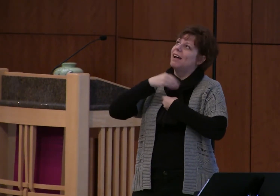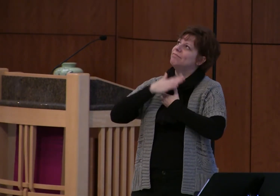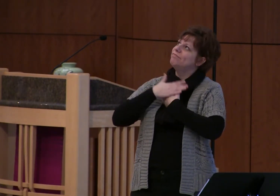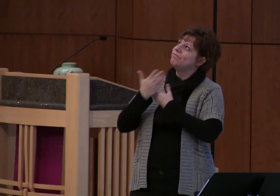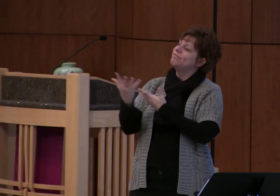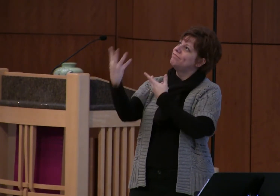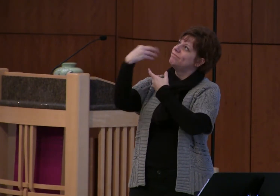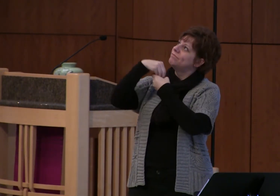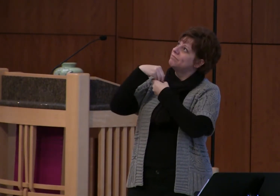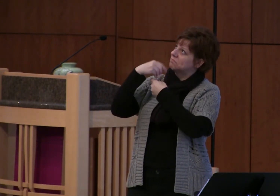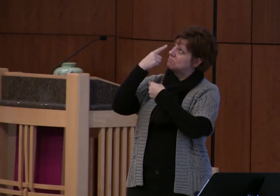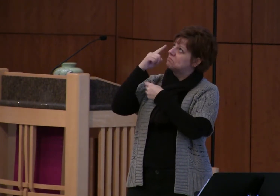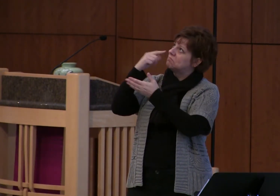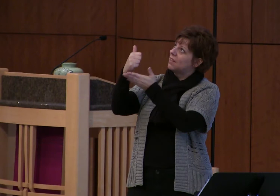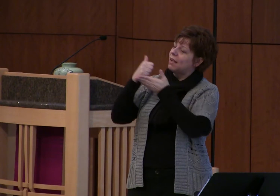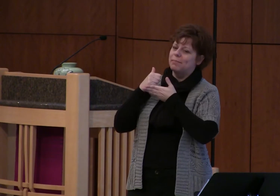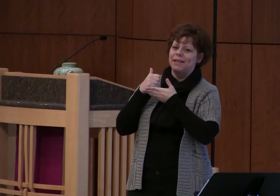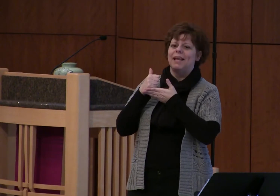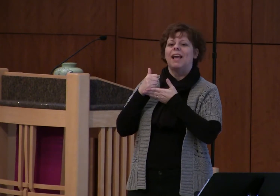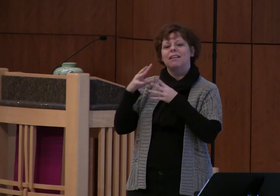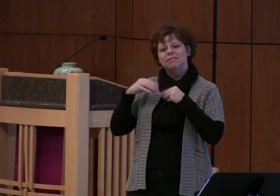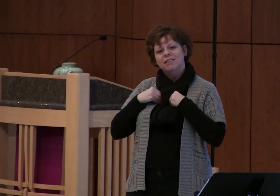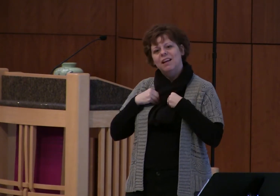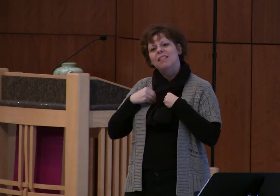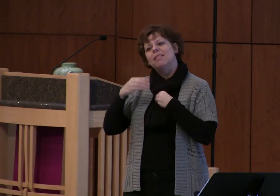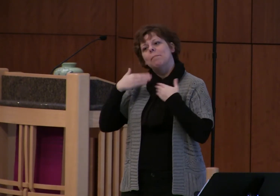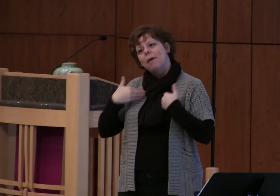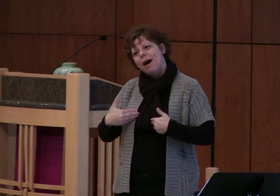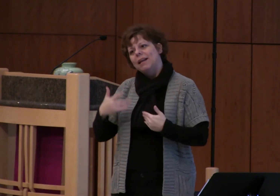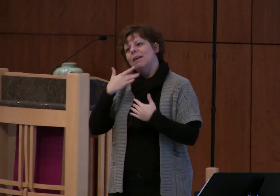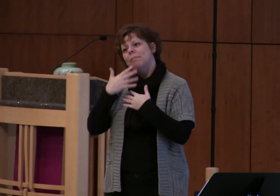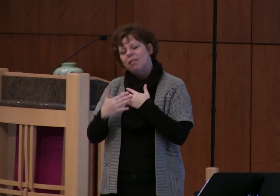blood of God's Son that claims us and saves us